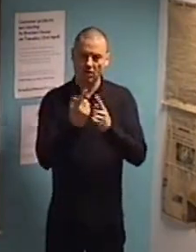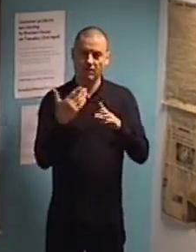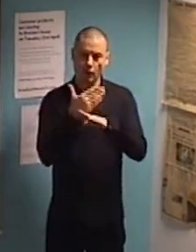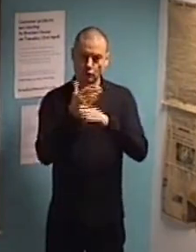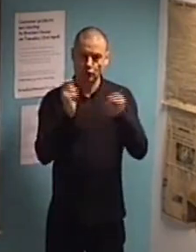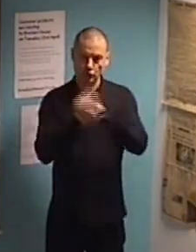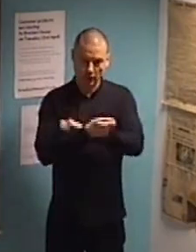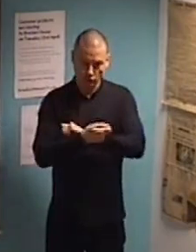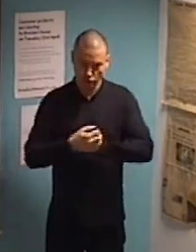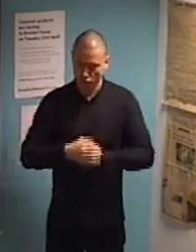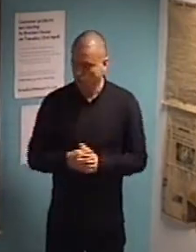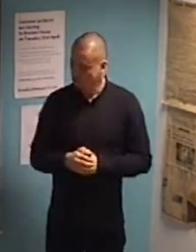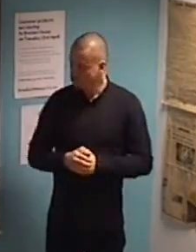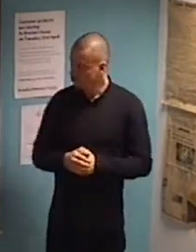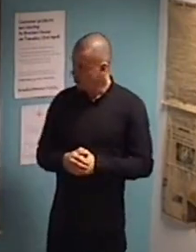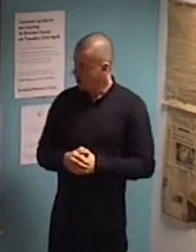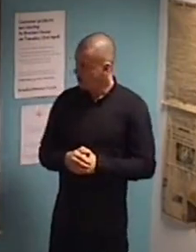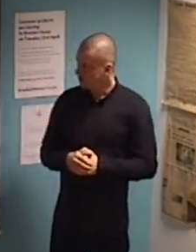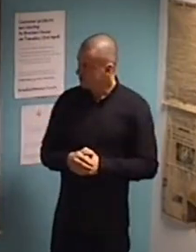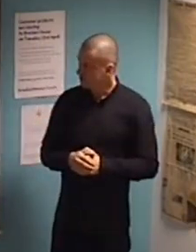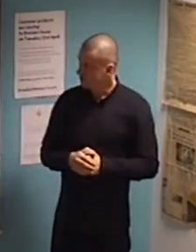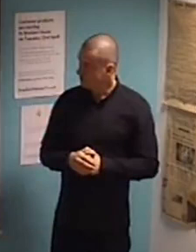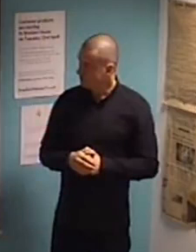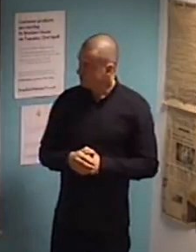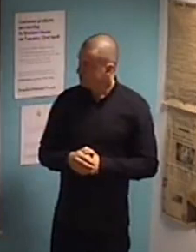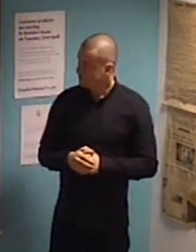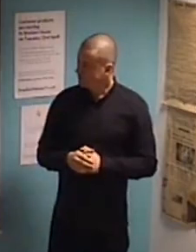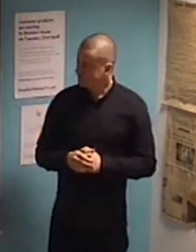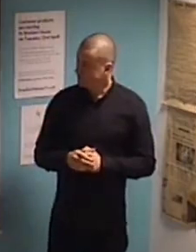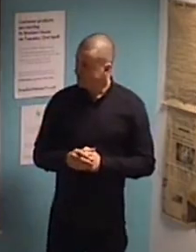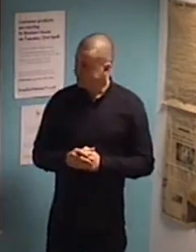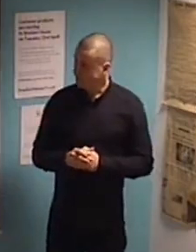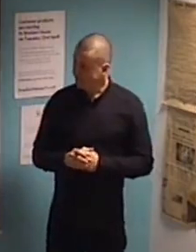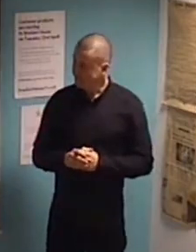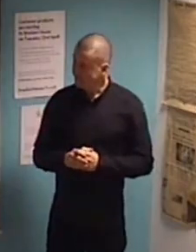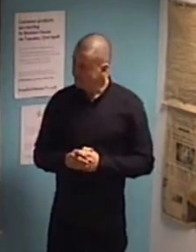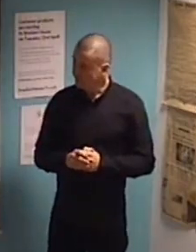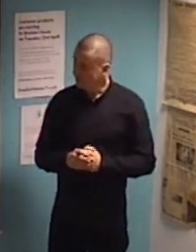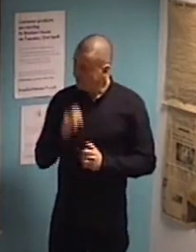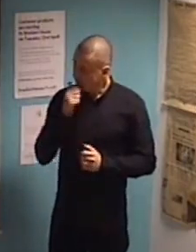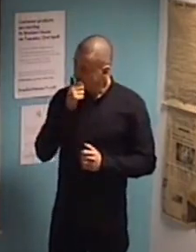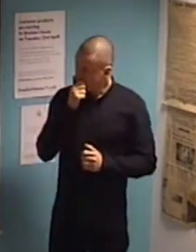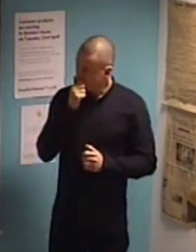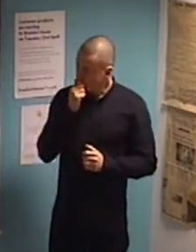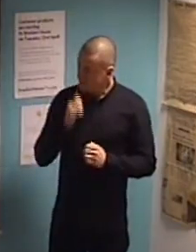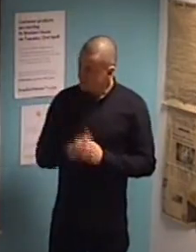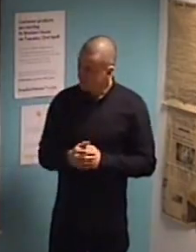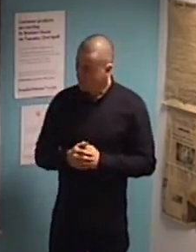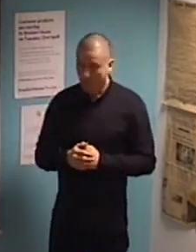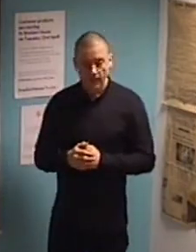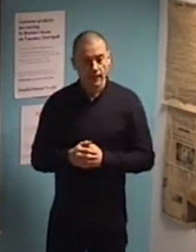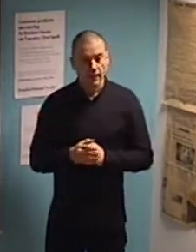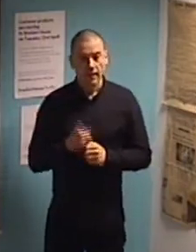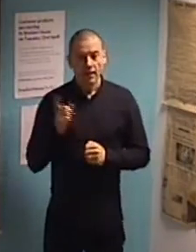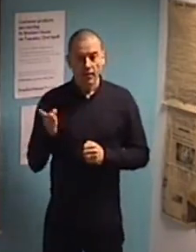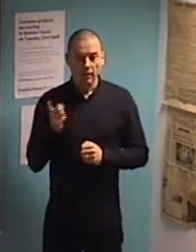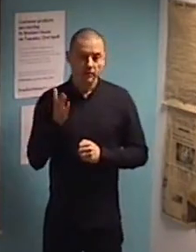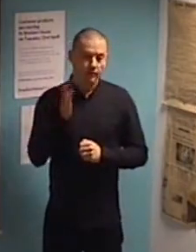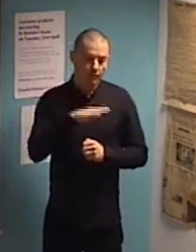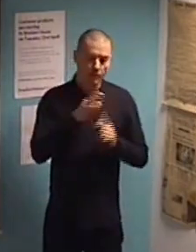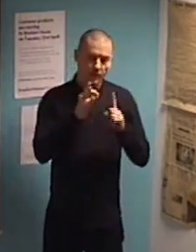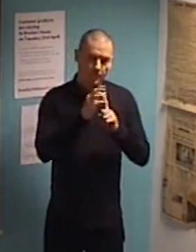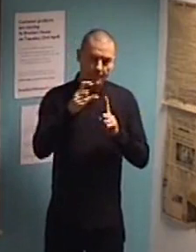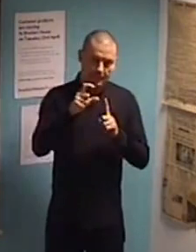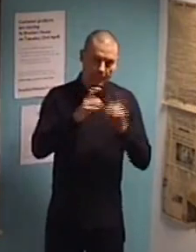et cetera. Yeah. So, this is about, like, the PC internet to mobile internet.